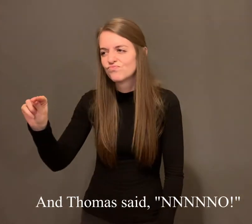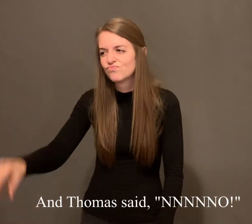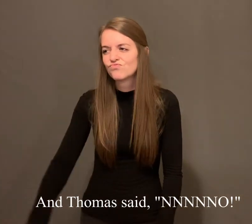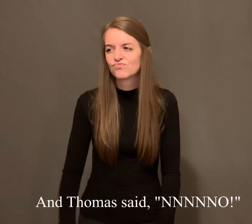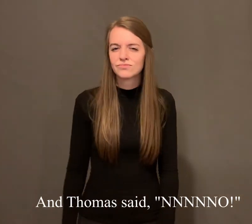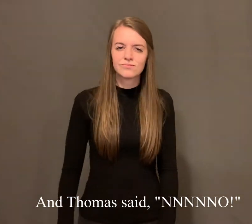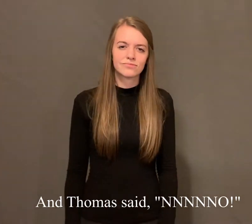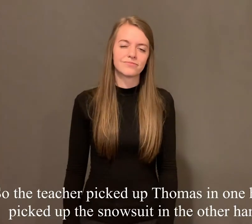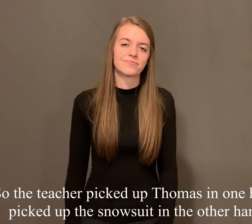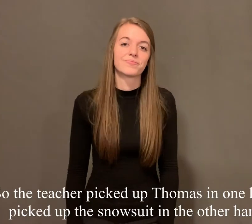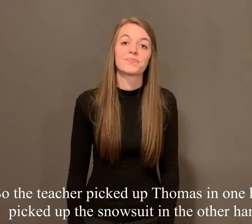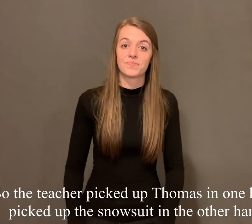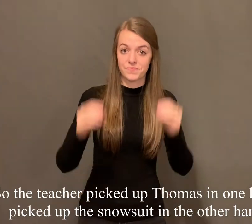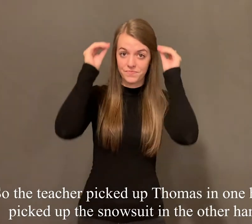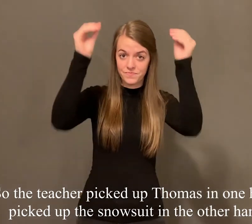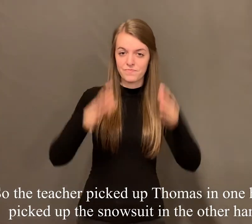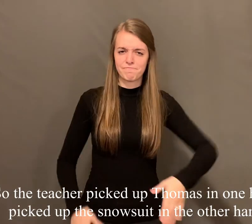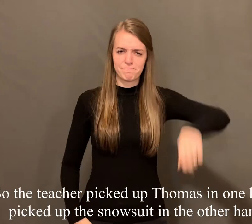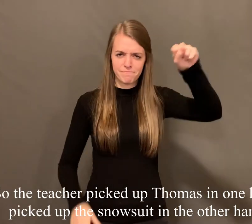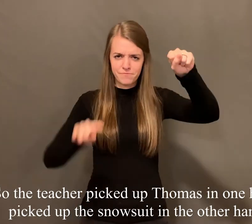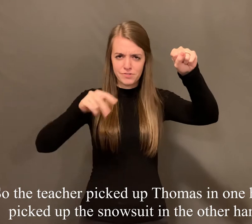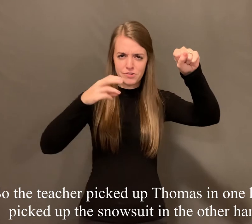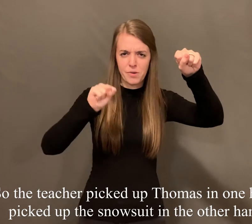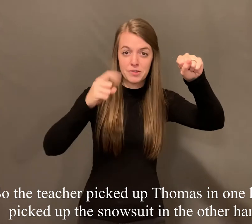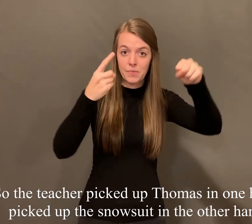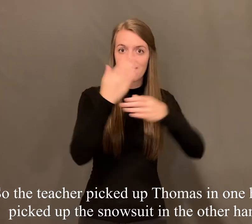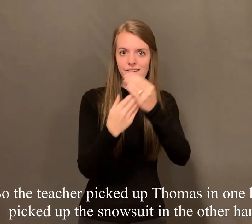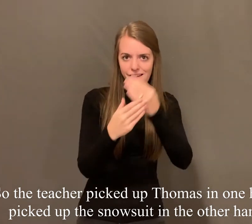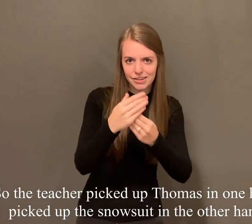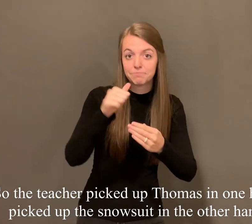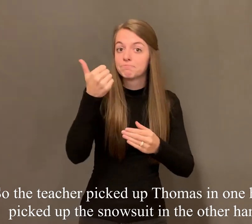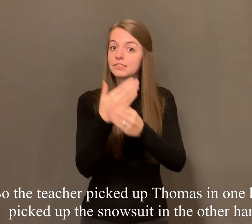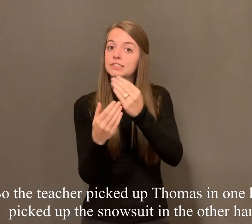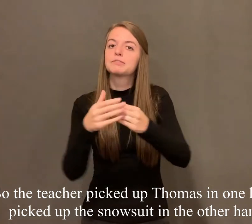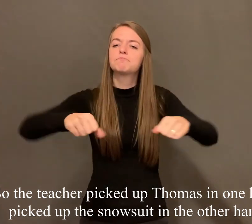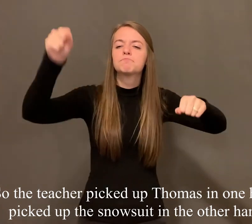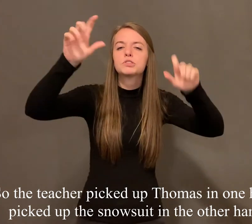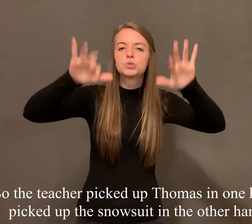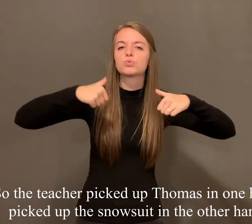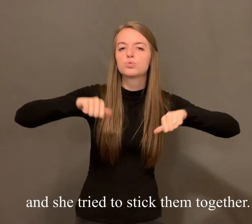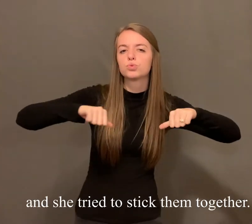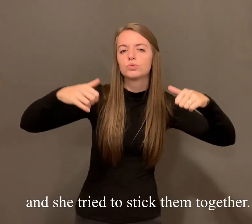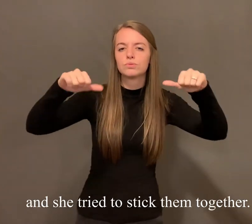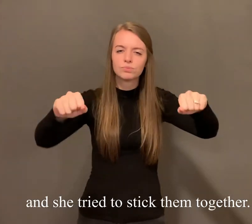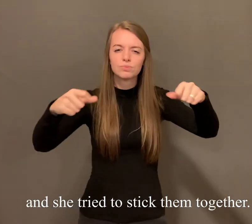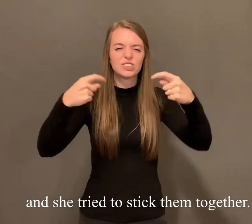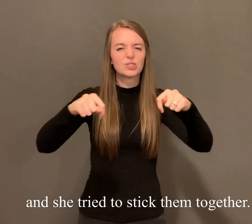so the teacher picked up thomas in one hand picked up the snowsuit in the other hand and she tried to stick them